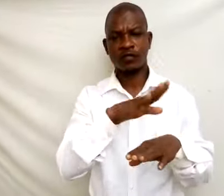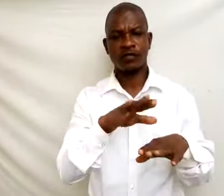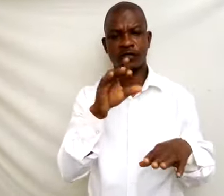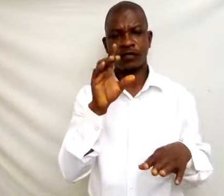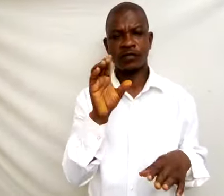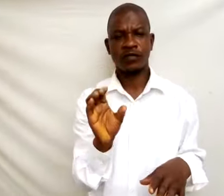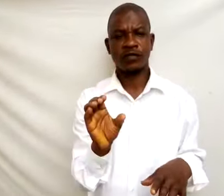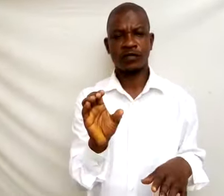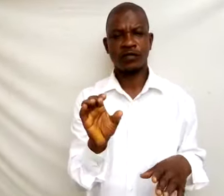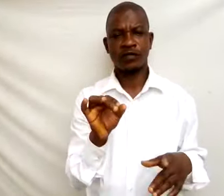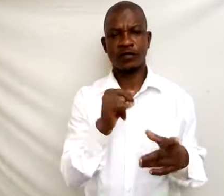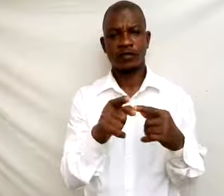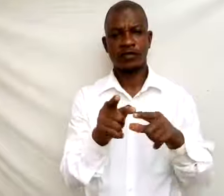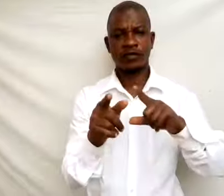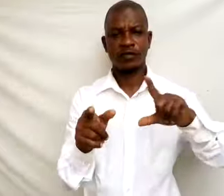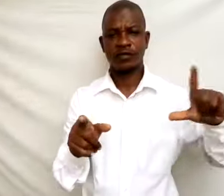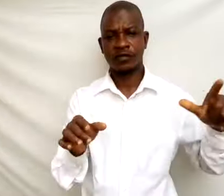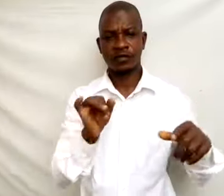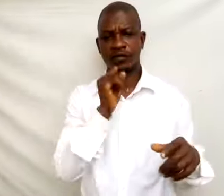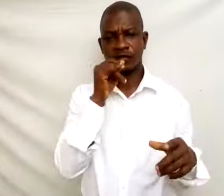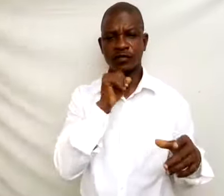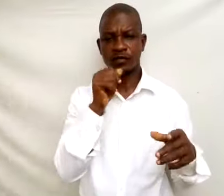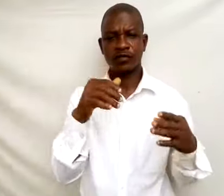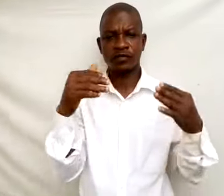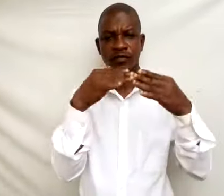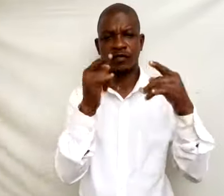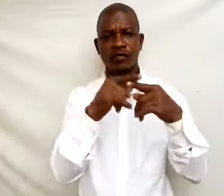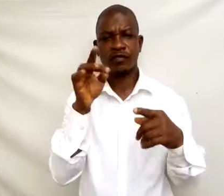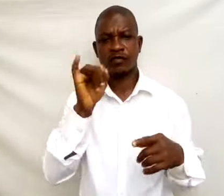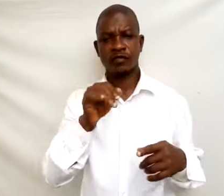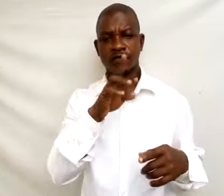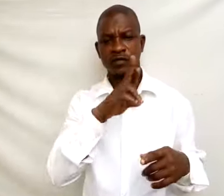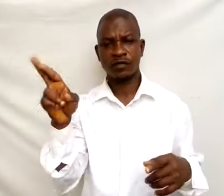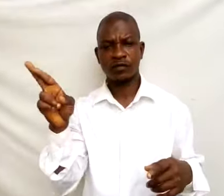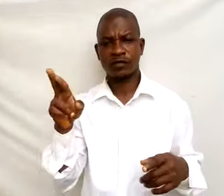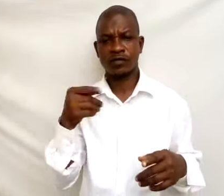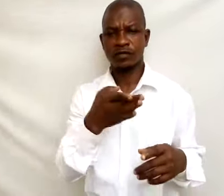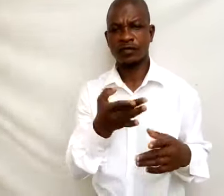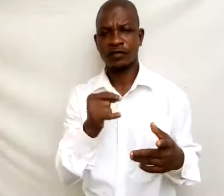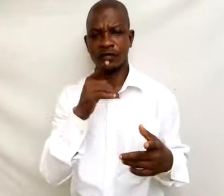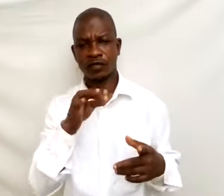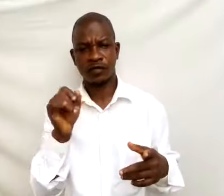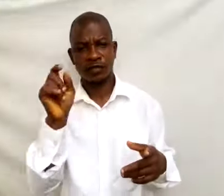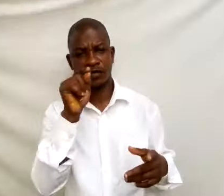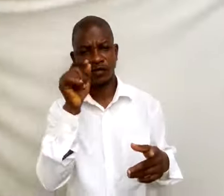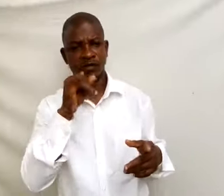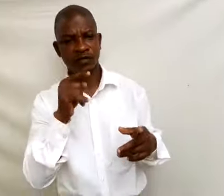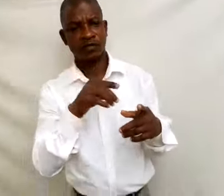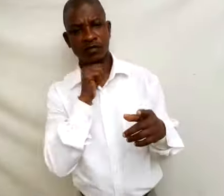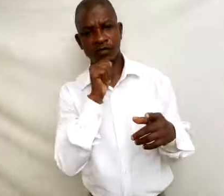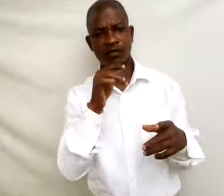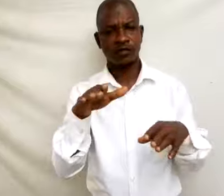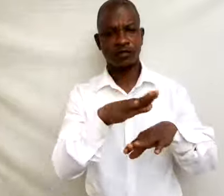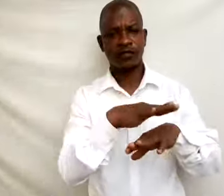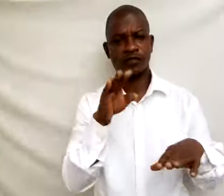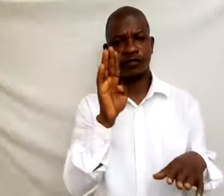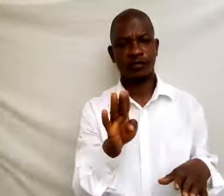Since left hand side is not equal to the right hand side, therefore star does not distribute over B. Question B.